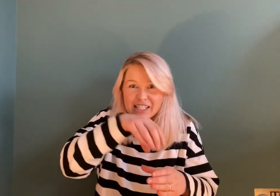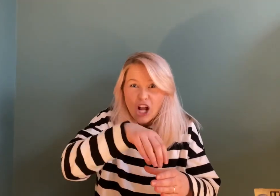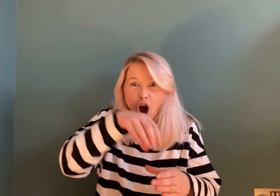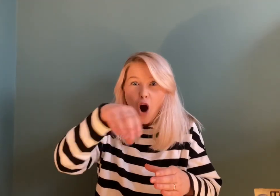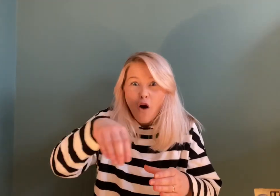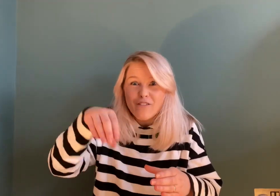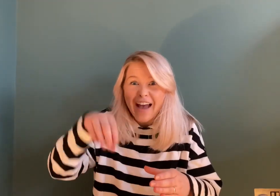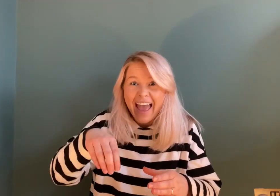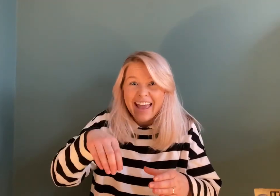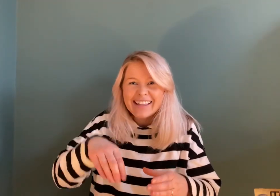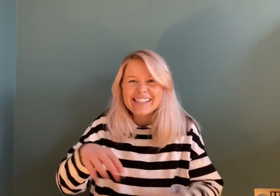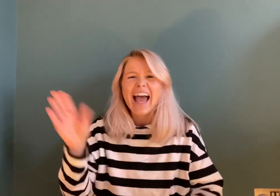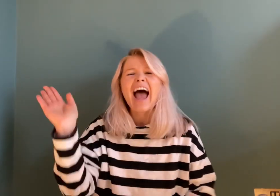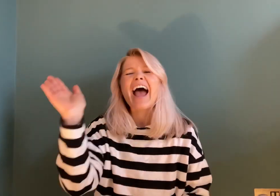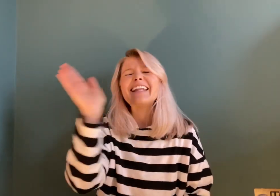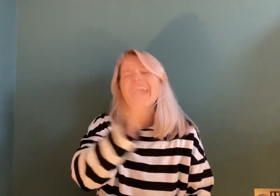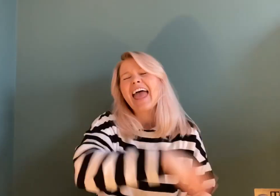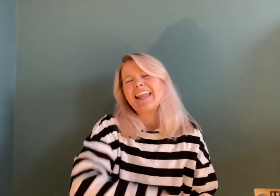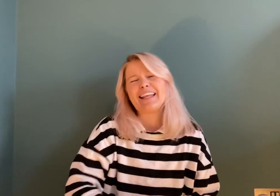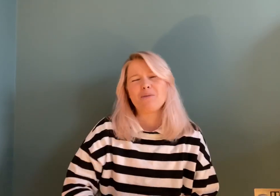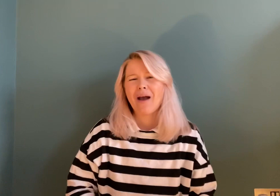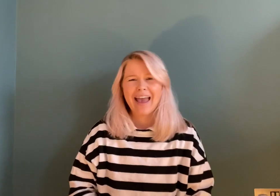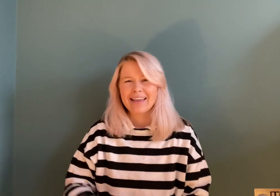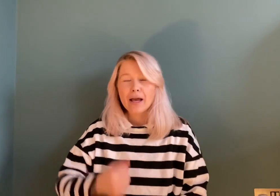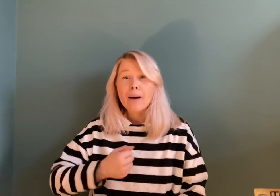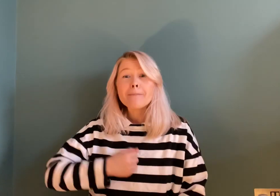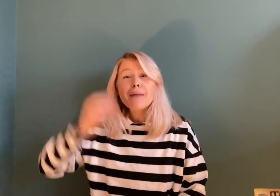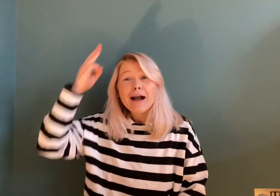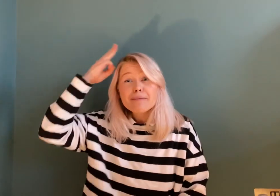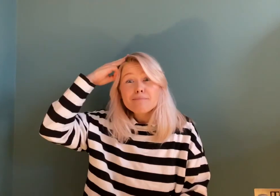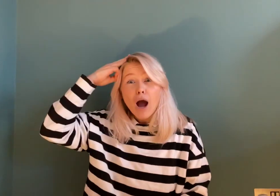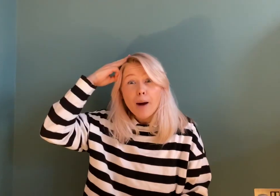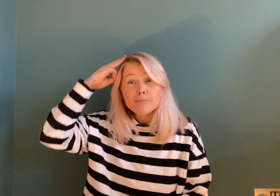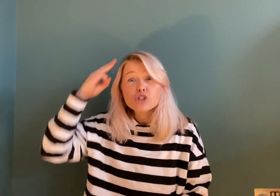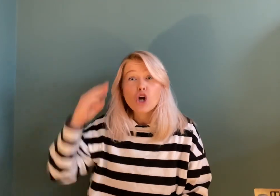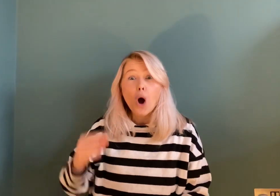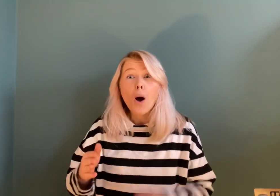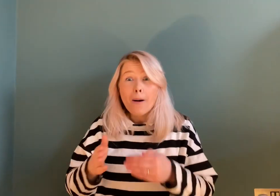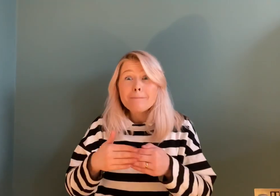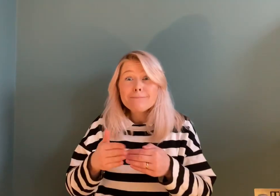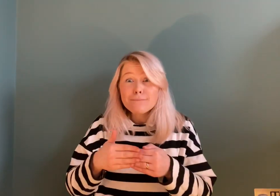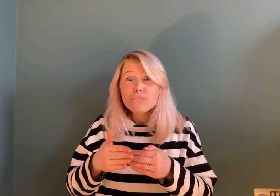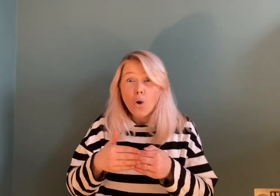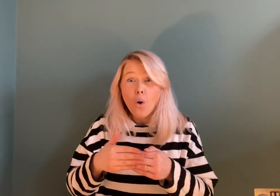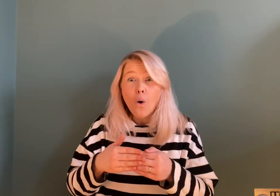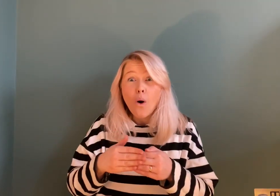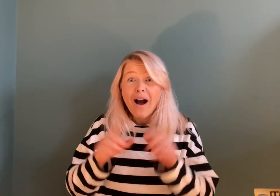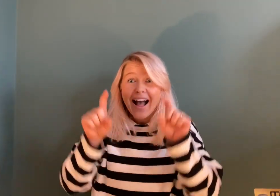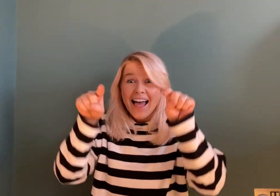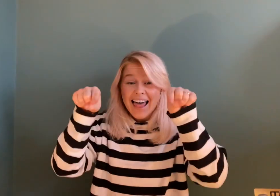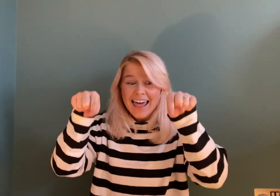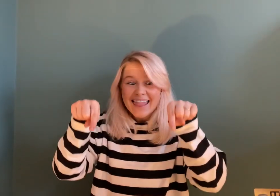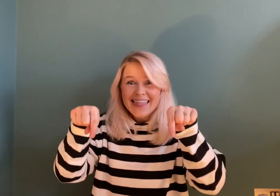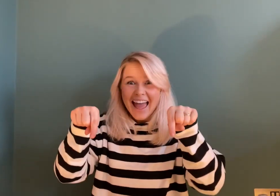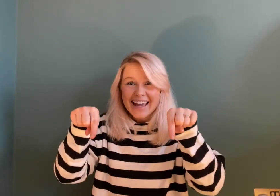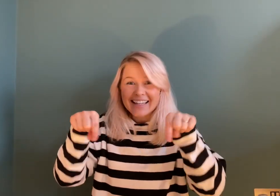of eggs. And anyway, my mum's got more legs.